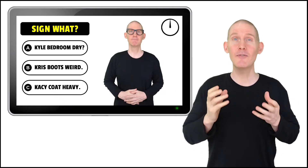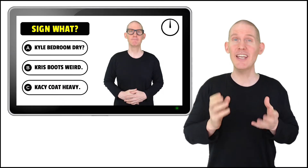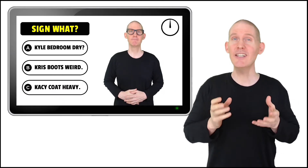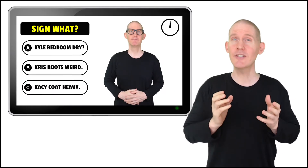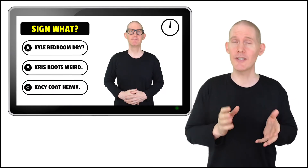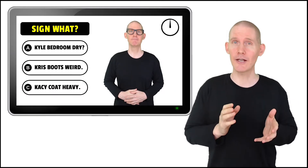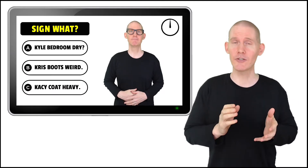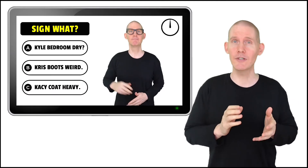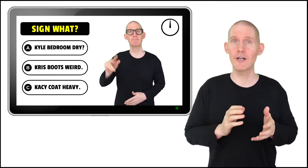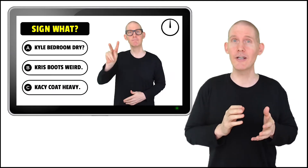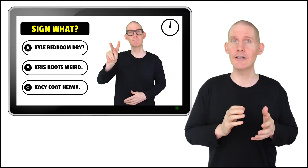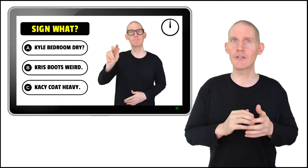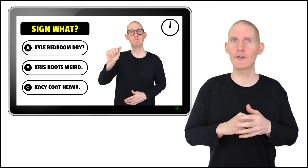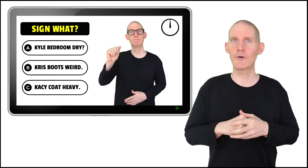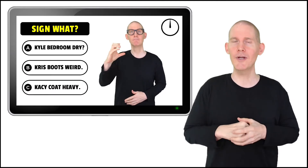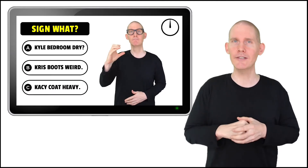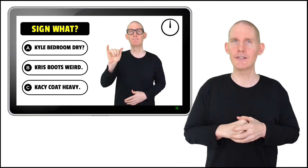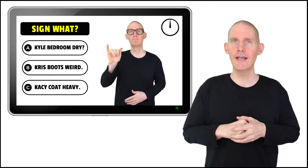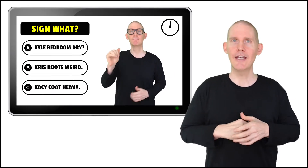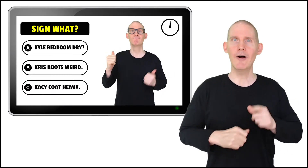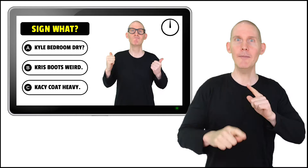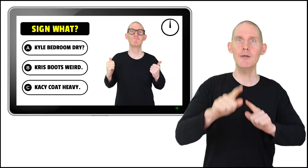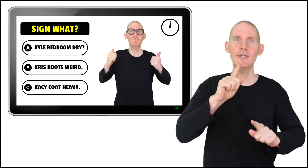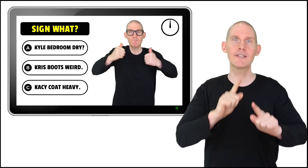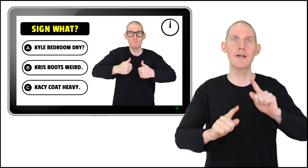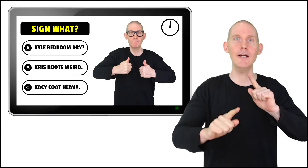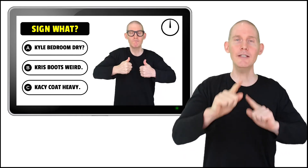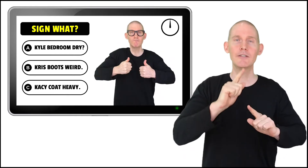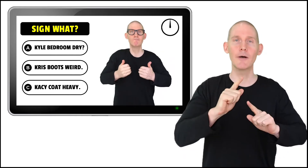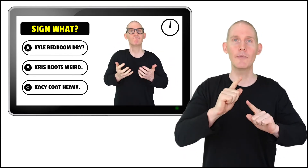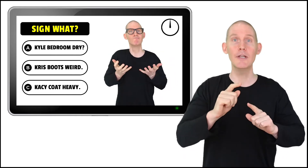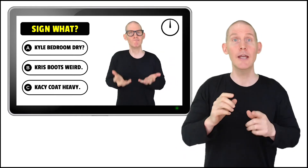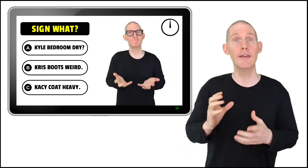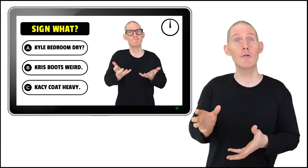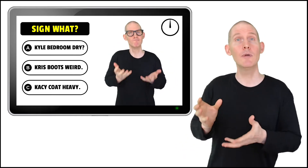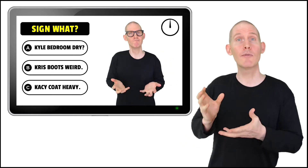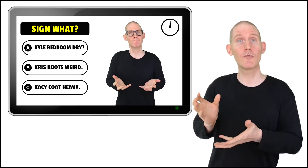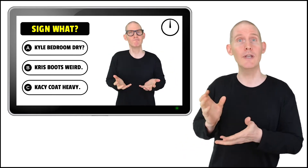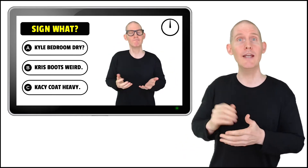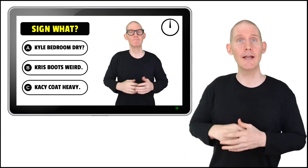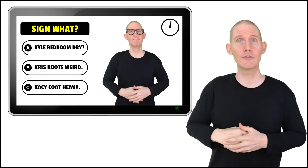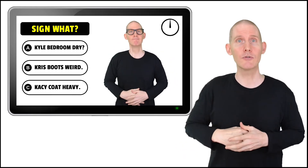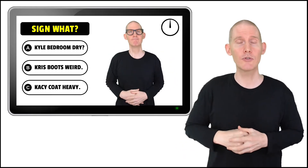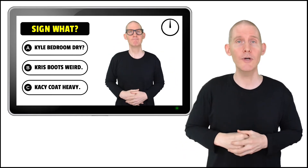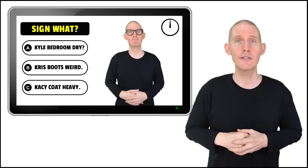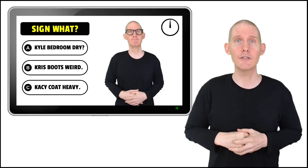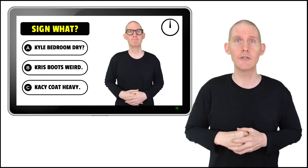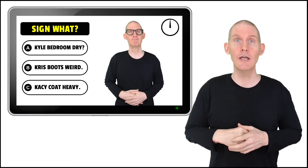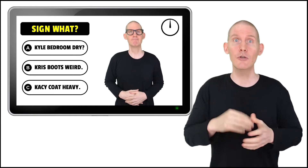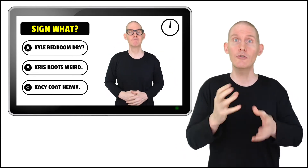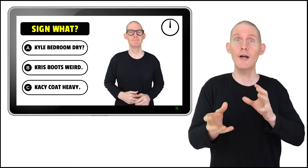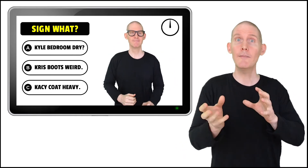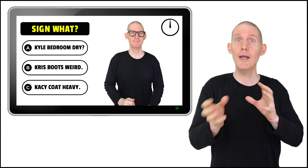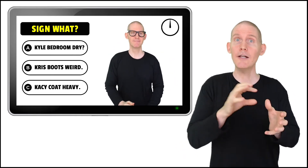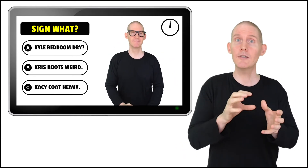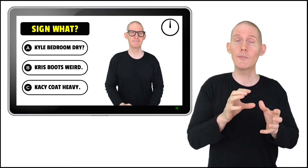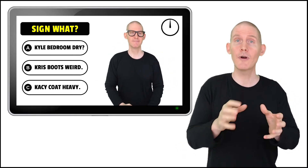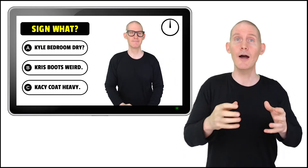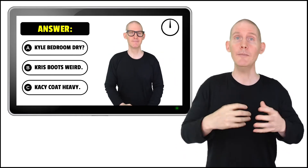each section there is a quiz. Now I'm going to be signing something and there will be three answer choices. You try to match up what I'm